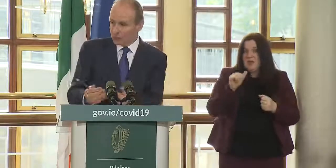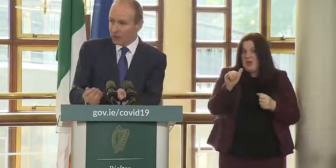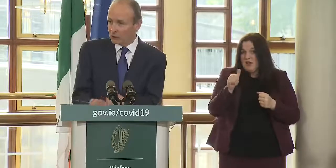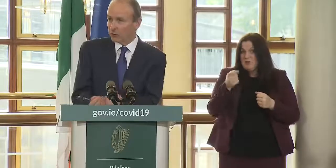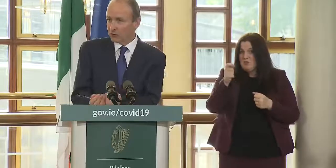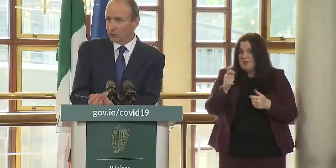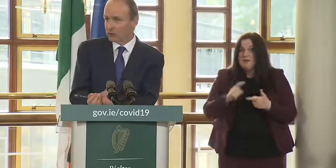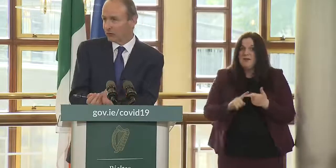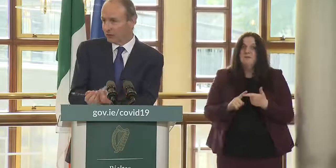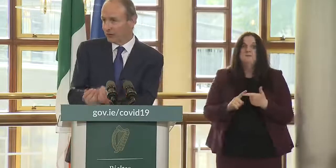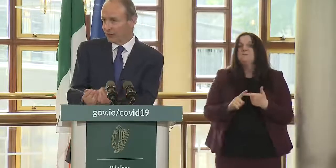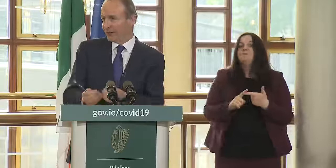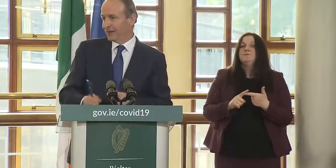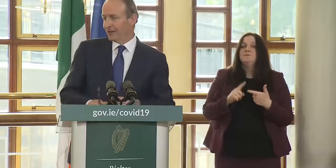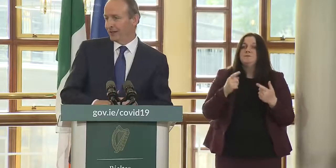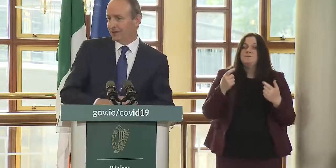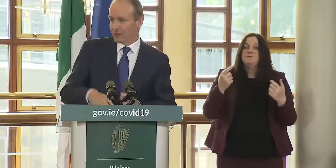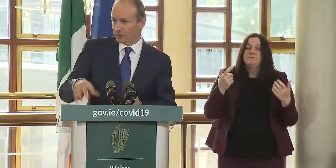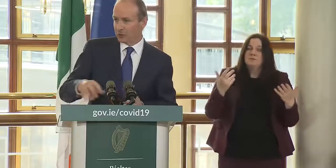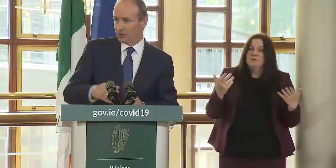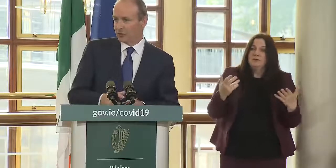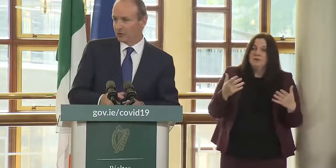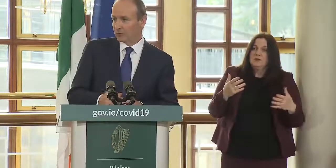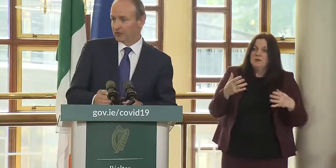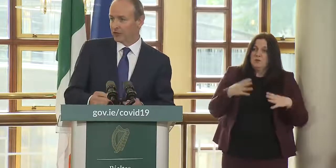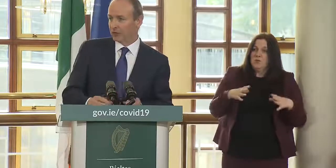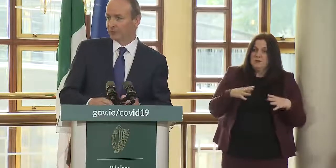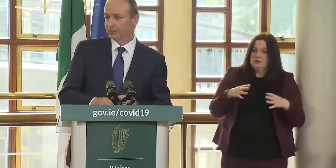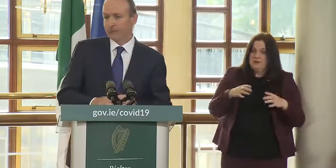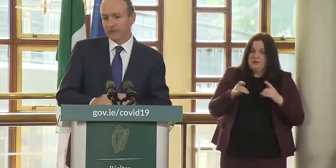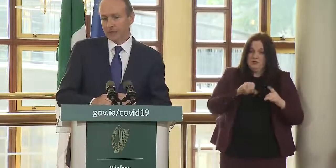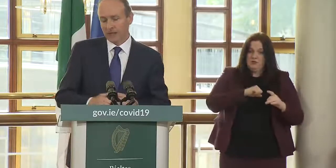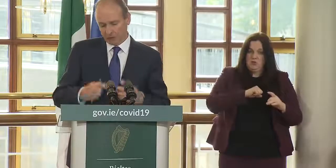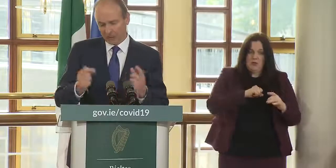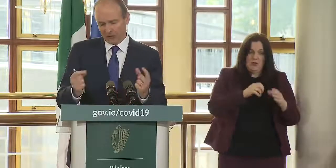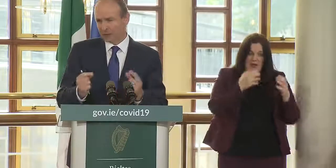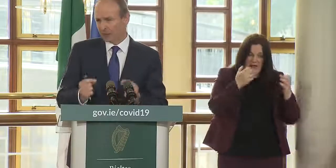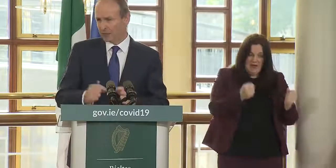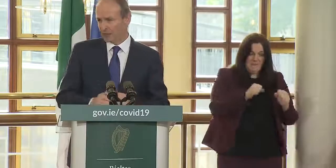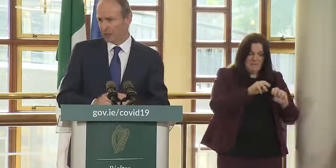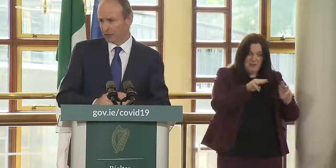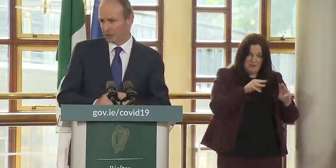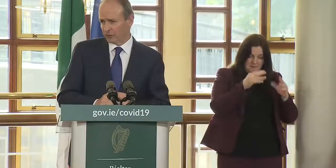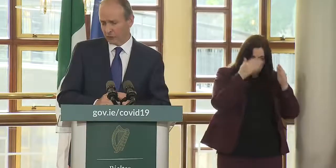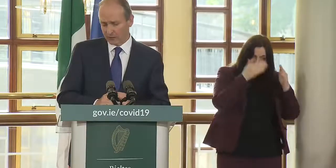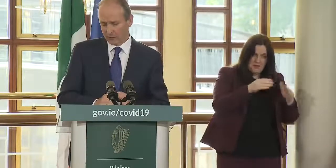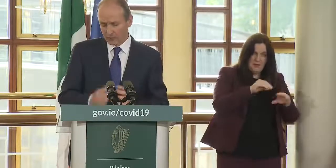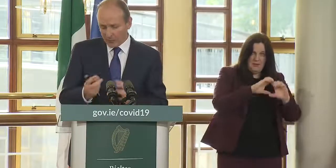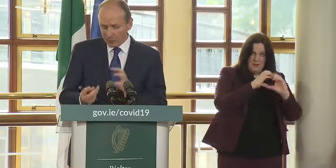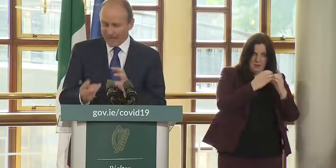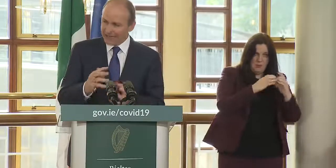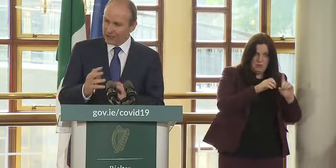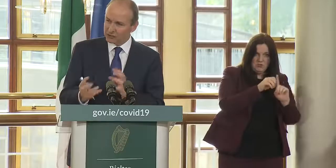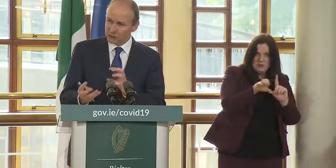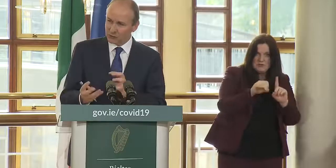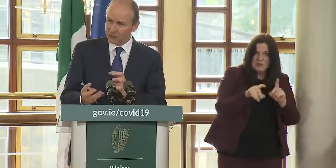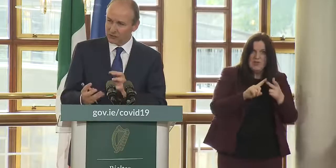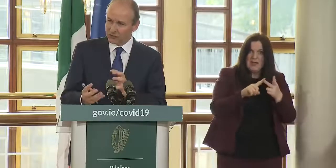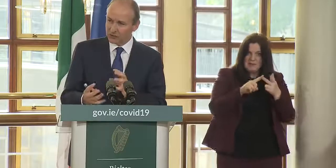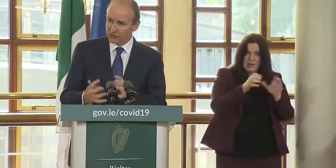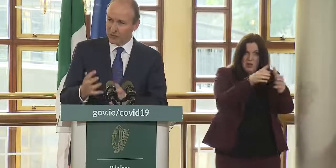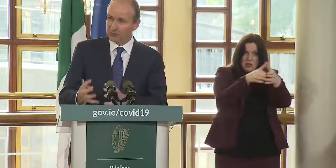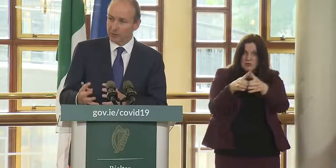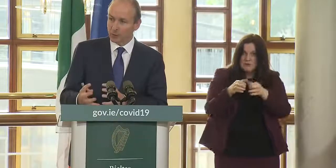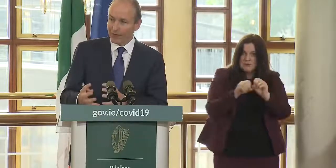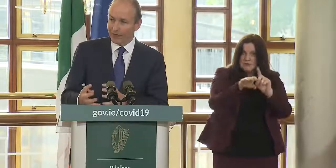then dilute your resources uh in terms of community transmission here and in terms of specific clusters and so on so it's about allocation of